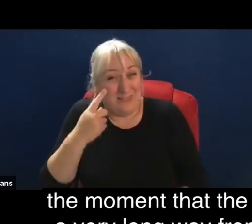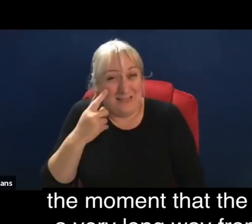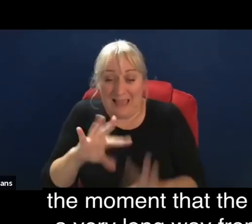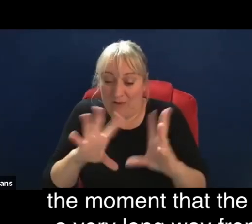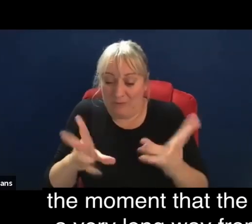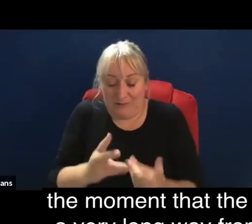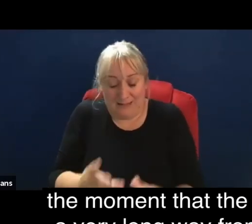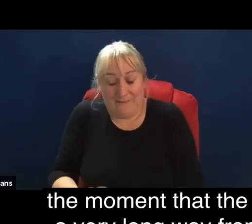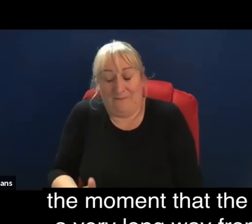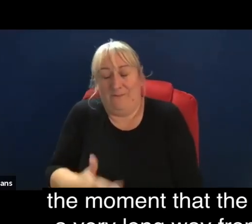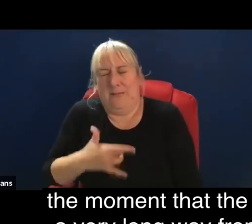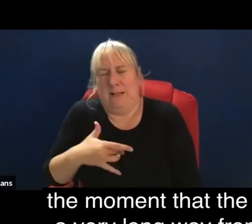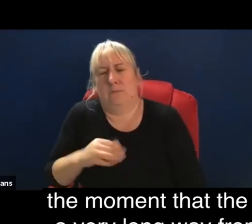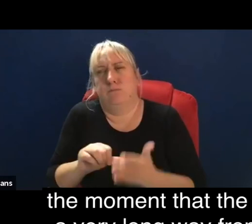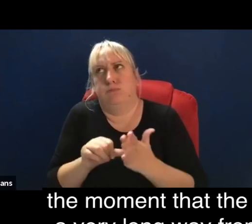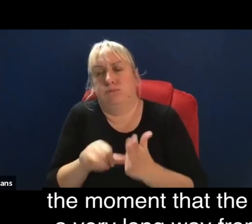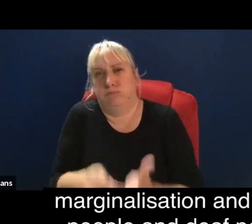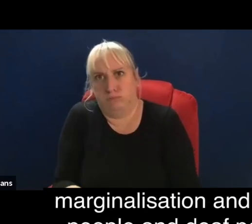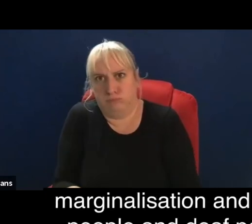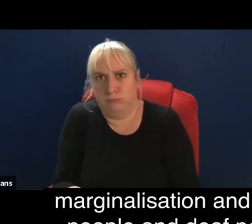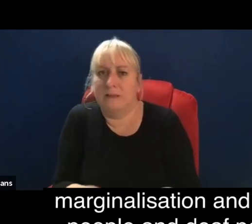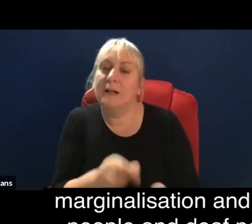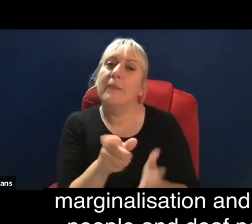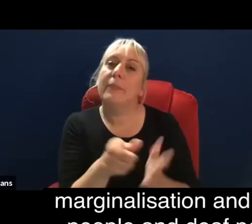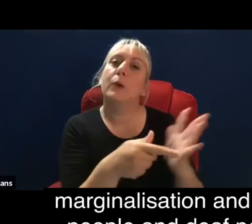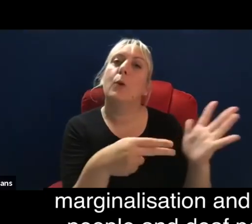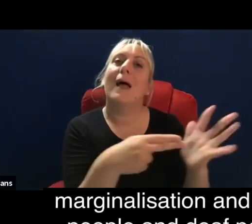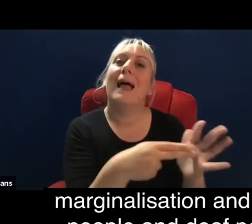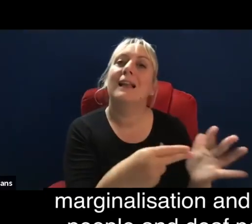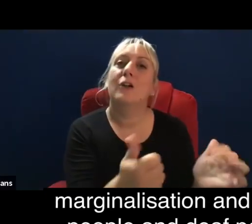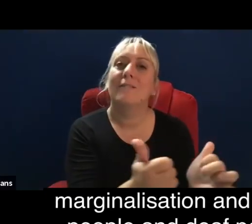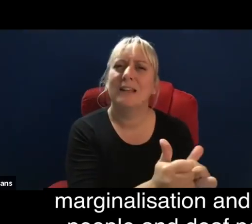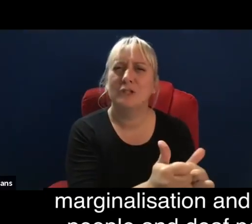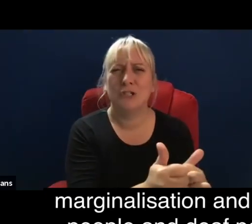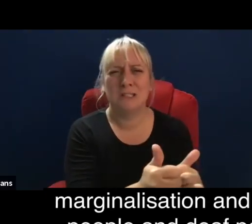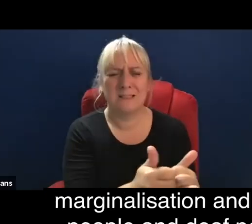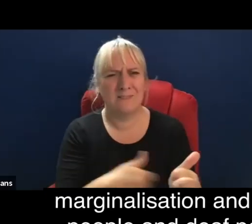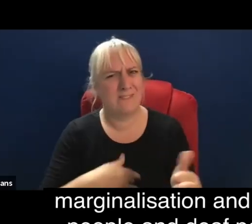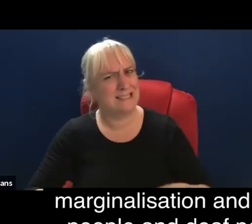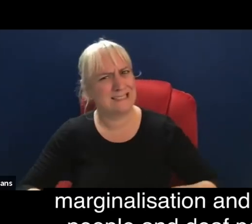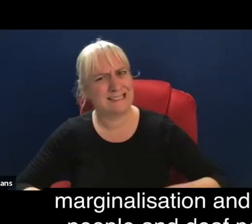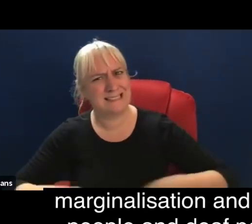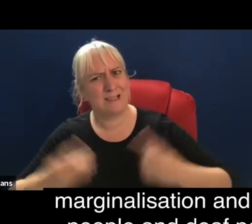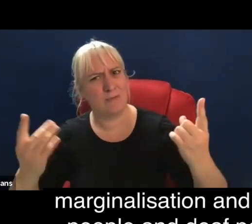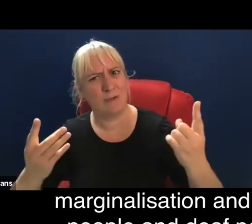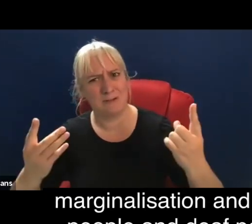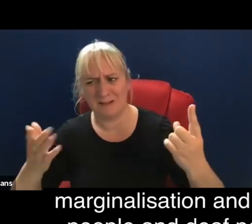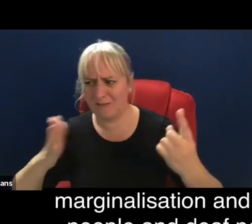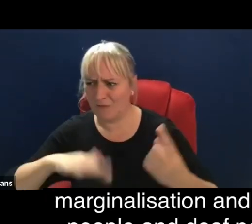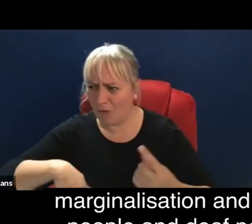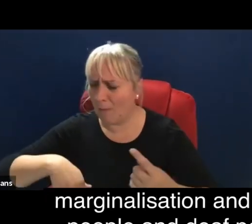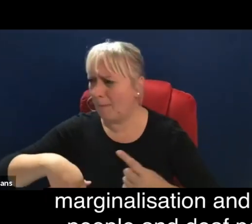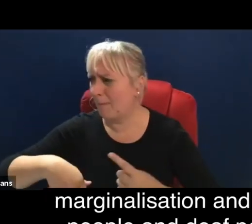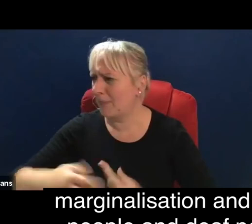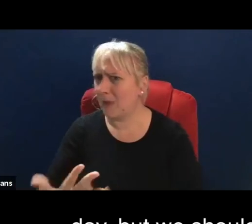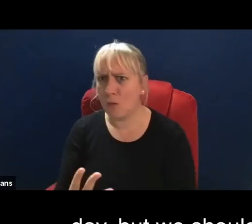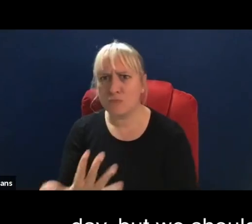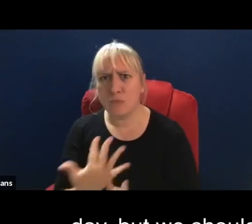Convention feels like a very long way from the discrimination and the marginalisation and the oppression disabled